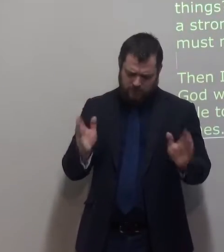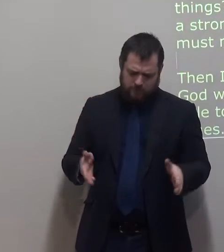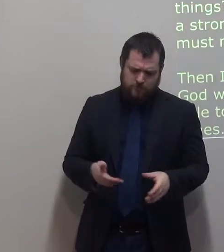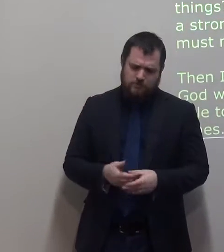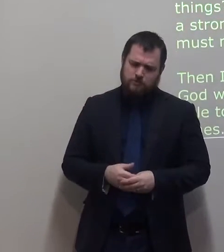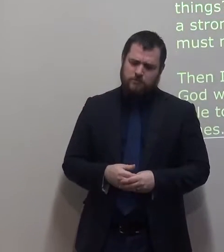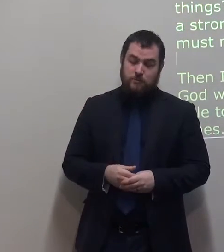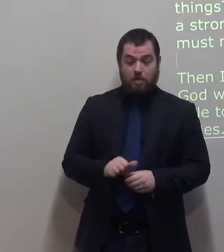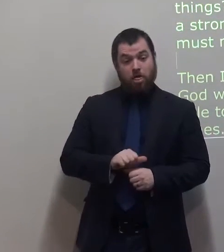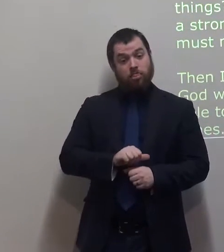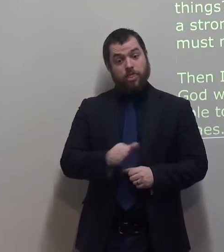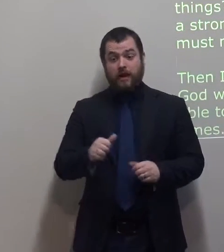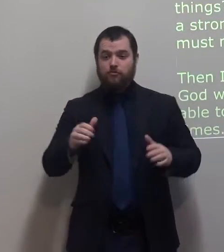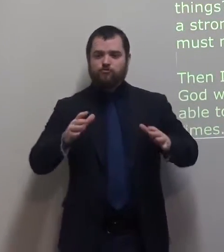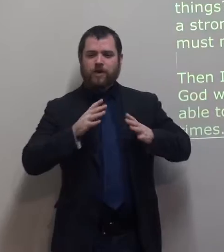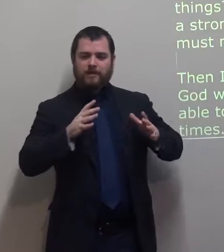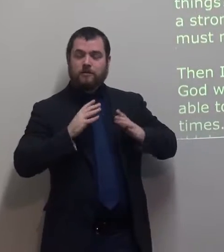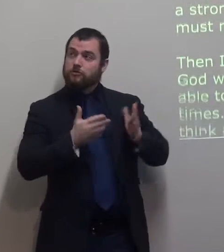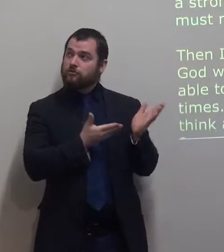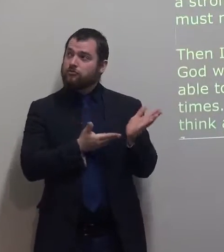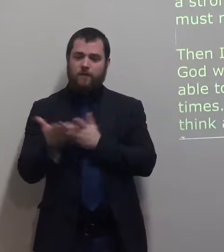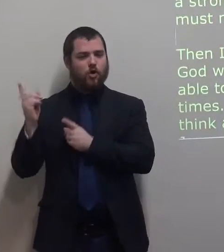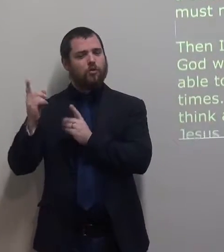Then, I will be prepared to serve God well and live well.